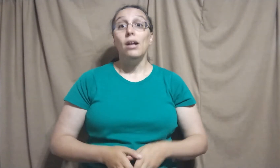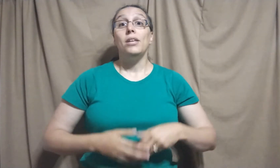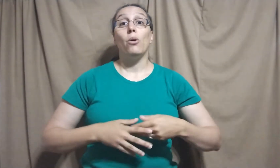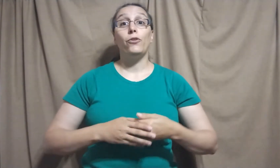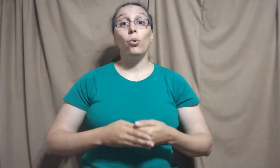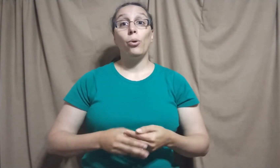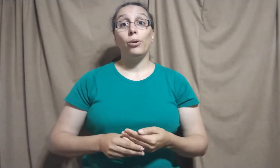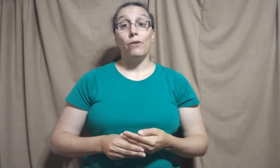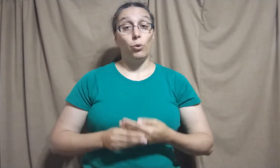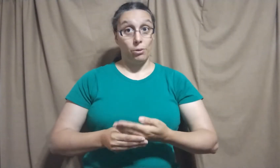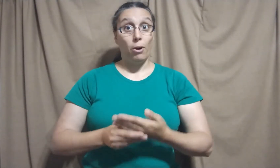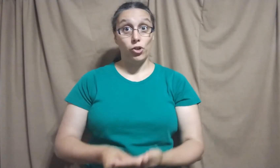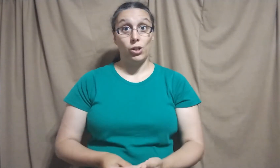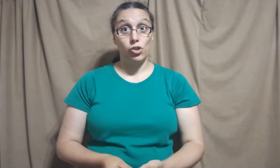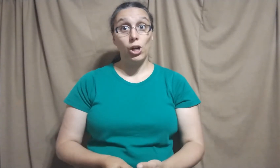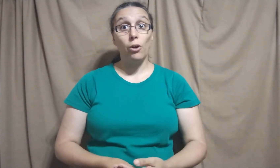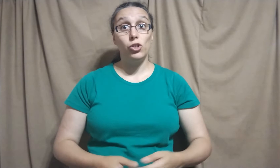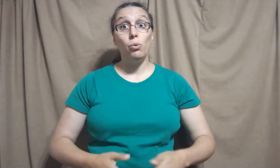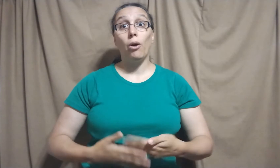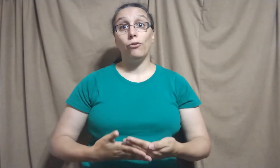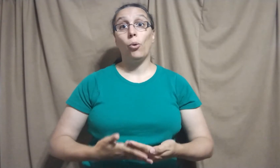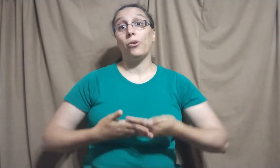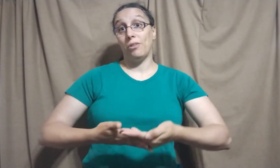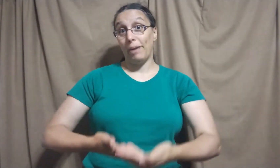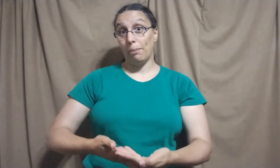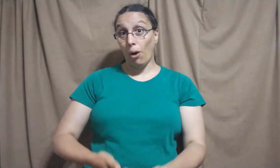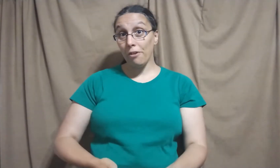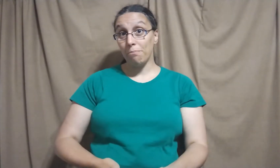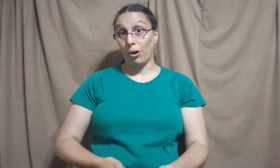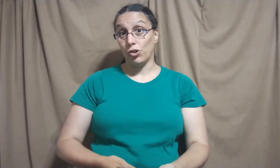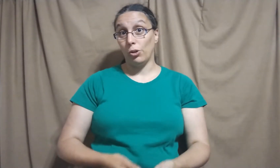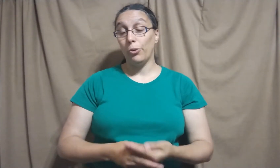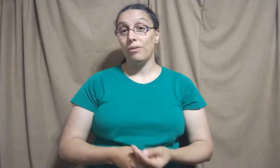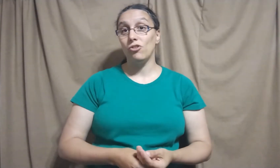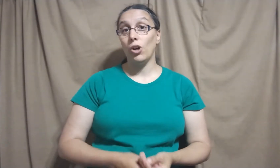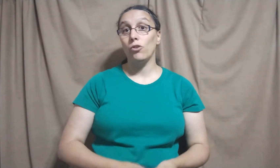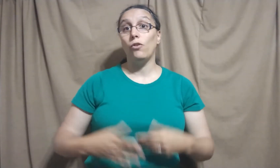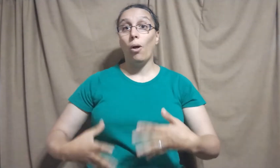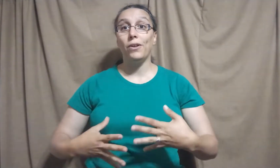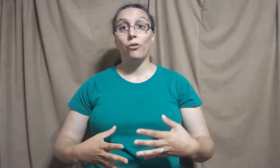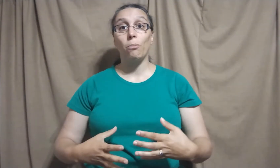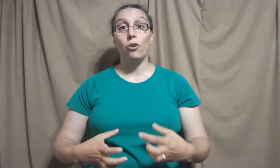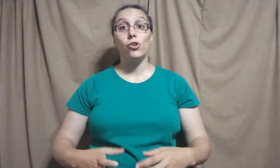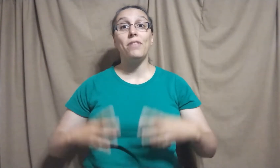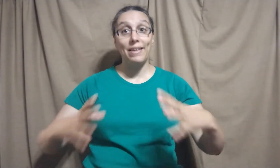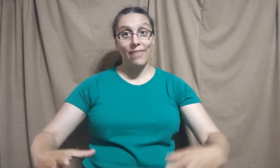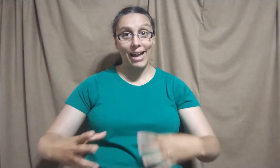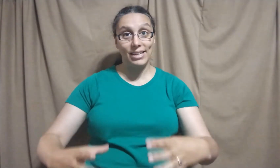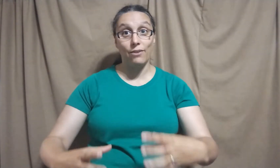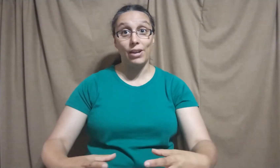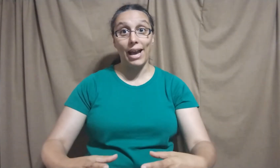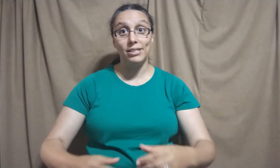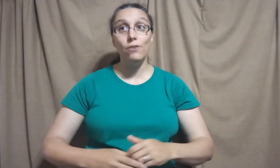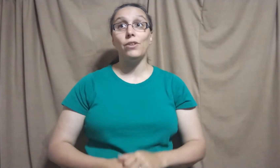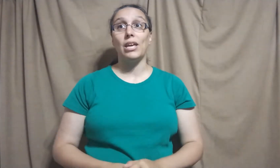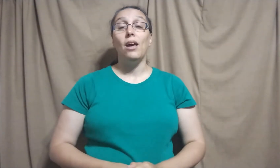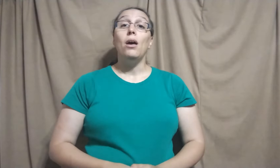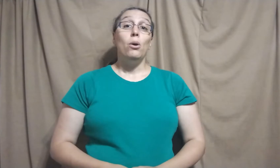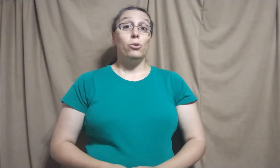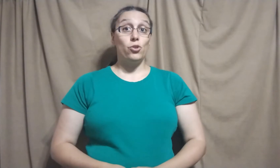Now, if you're the marshal in charge, you are, of course, the big boss marshal who is in charge of all the other marshals in that given activity, which